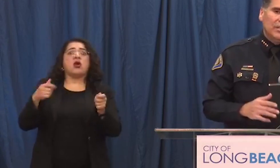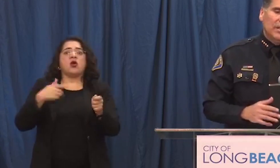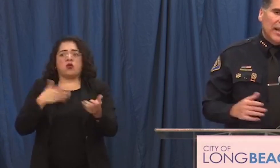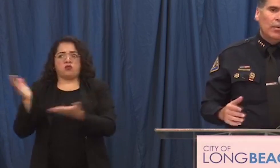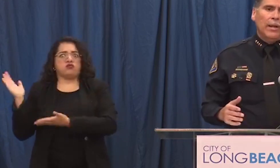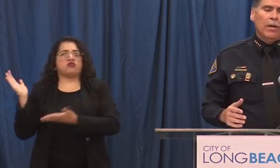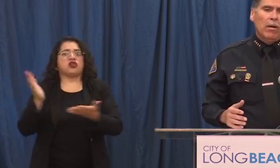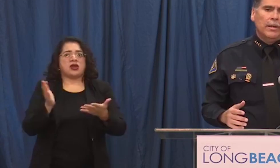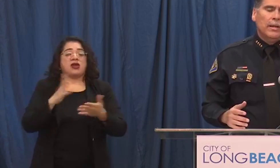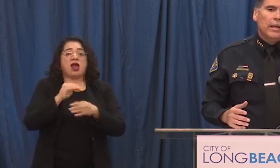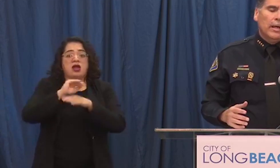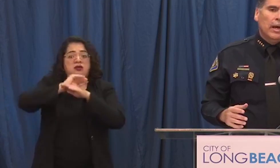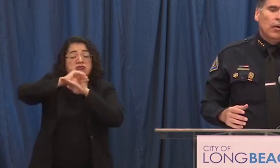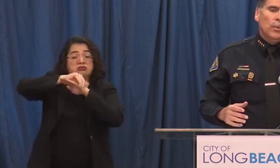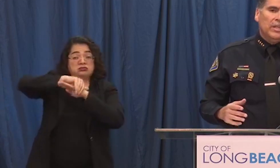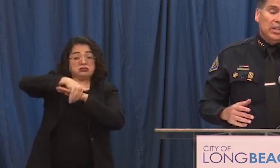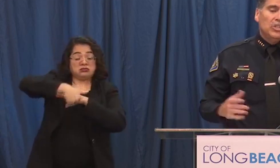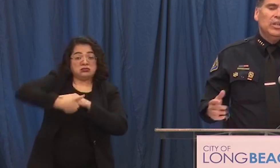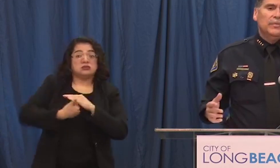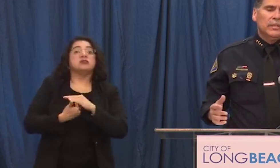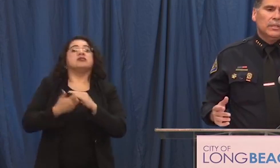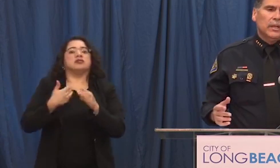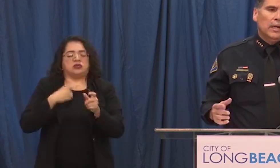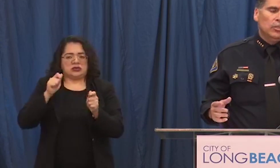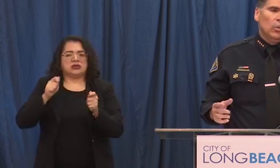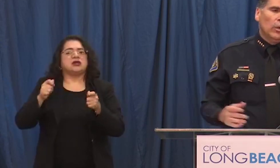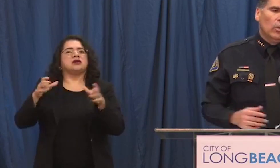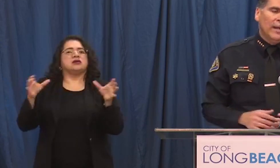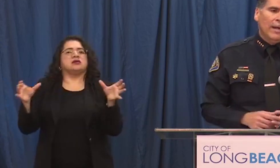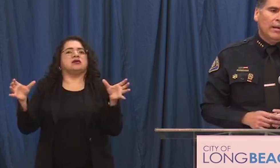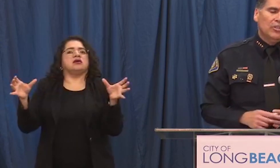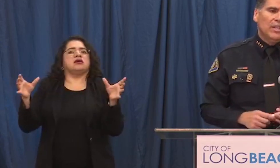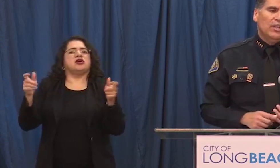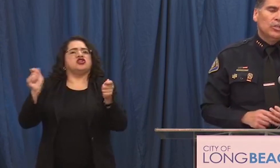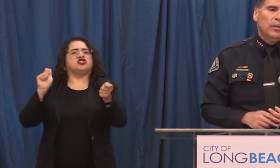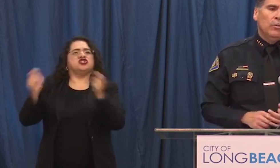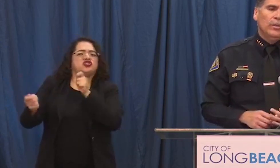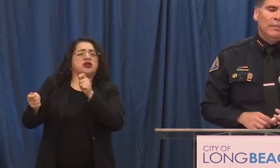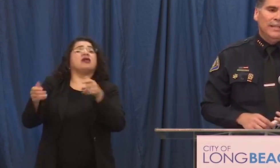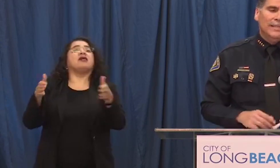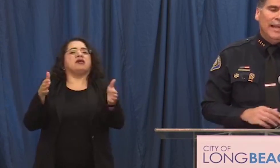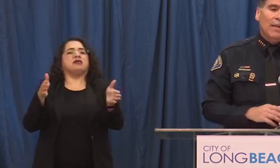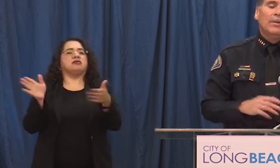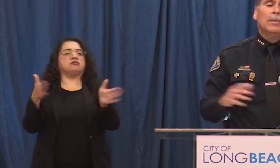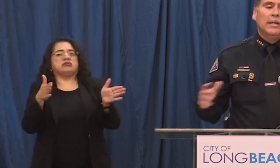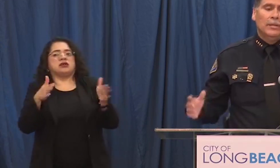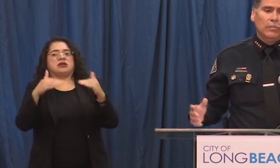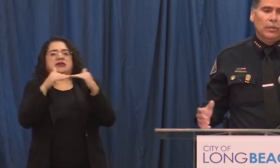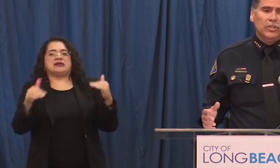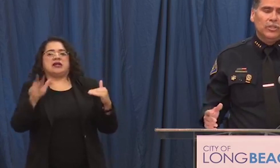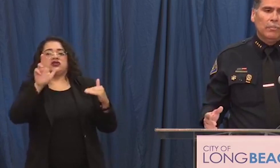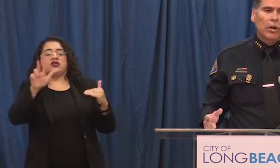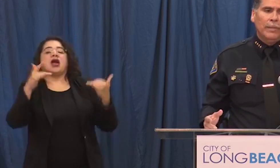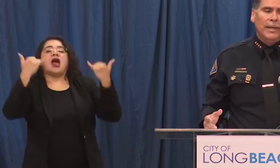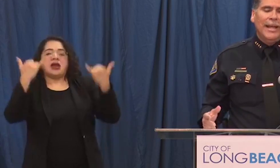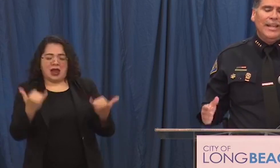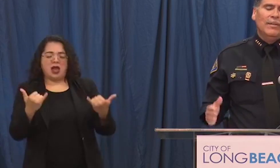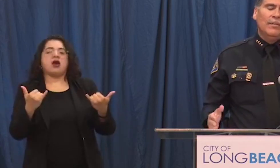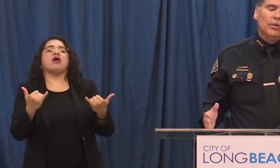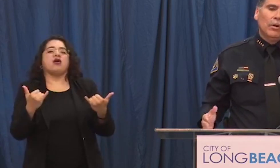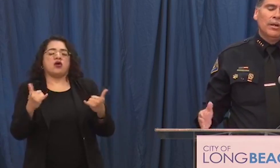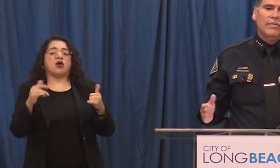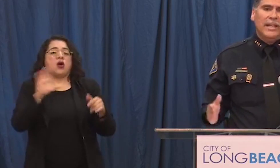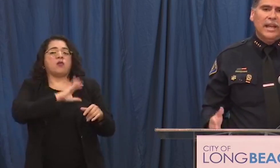and as the night went on uh we did shift uh to where we're now on a stage three which means everybody in the police department